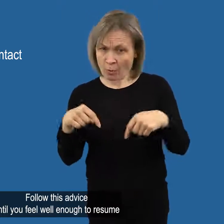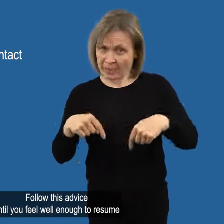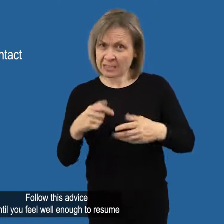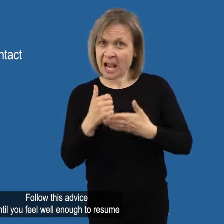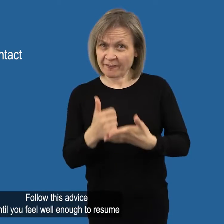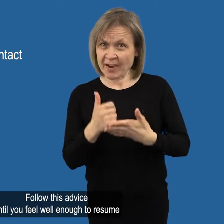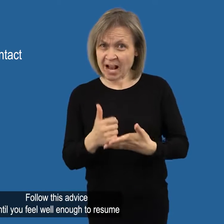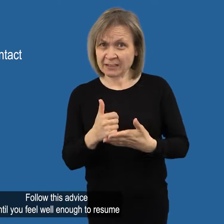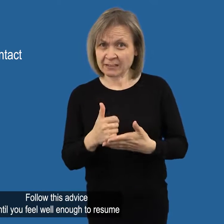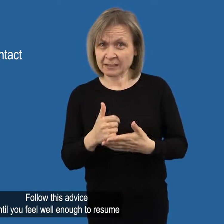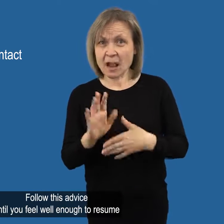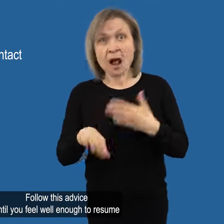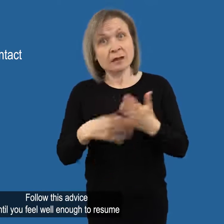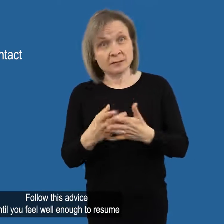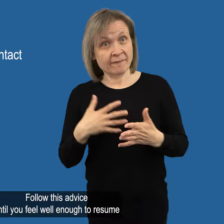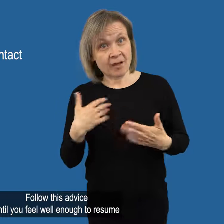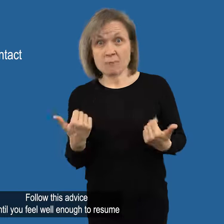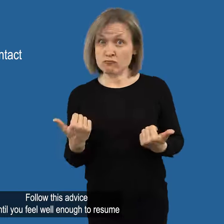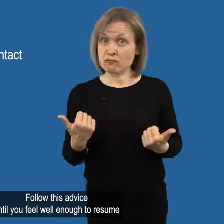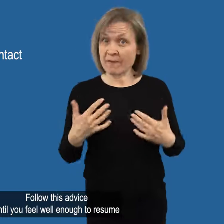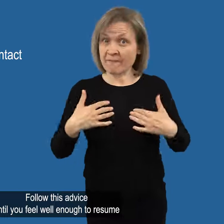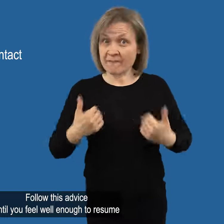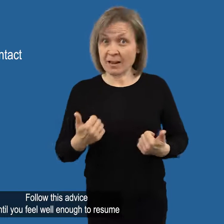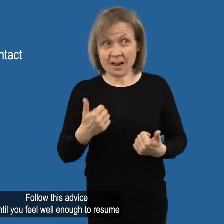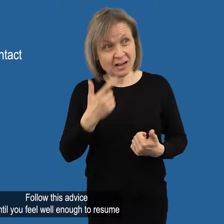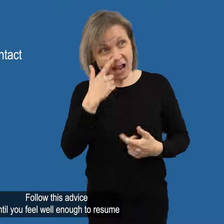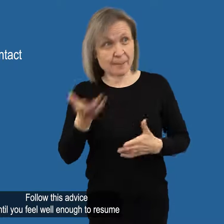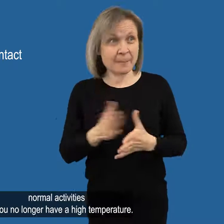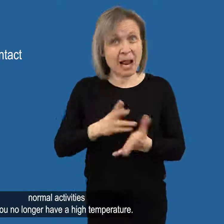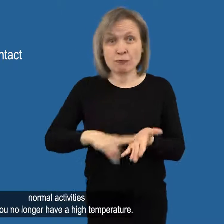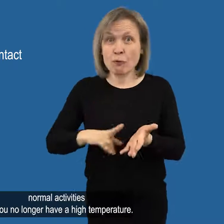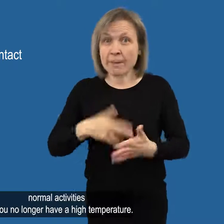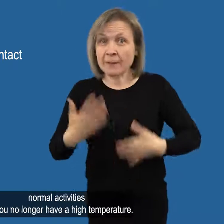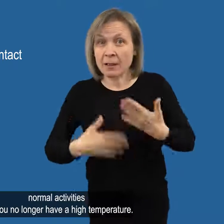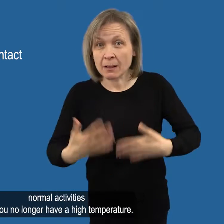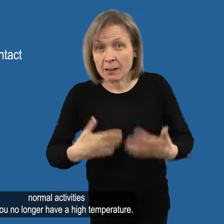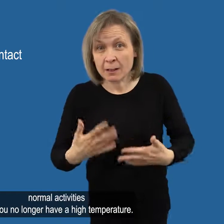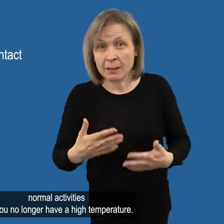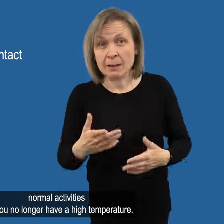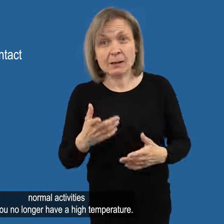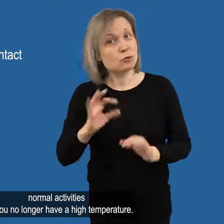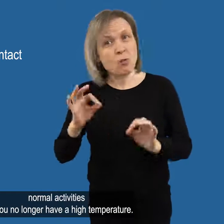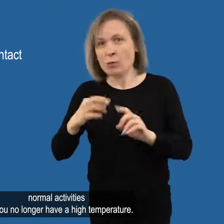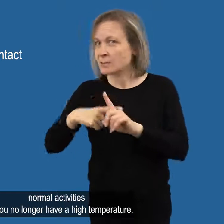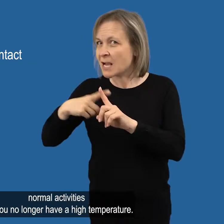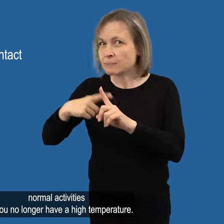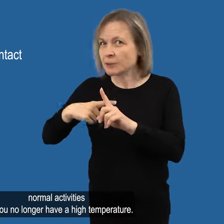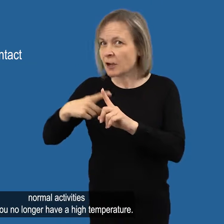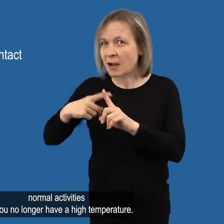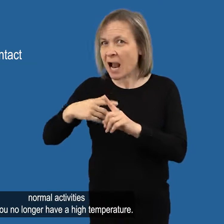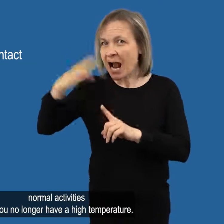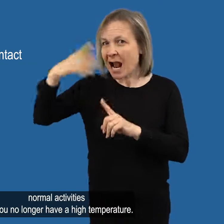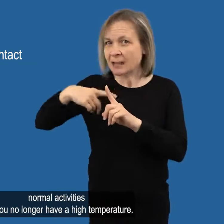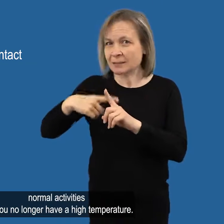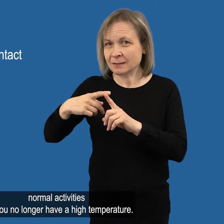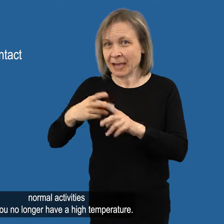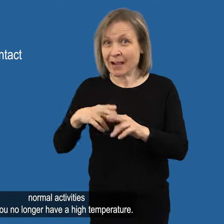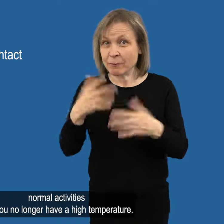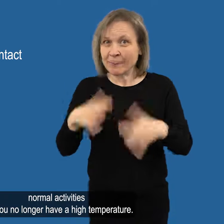Follow this advice until you feel well enough to resume normal activities And you no longer have a high temperature if you had one